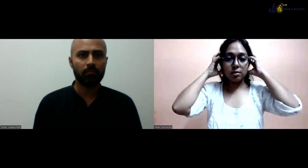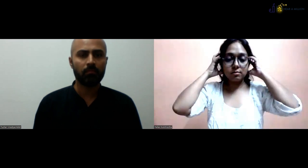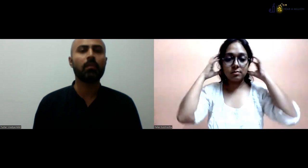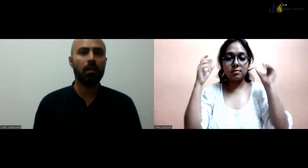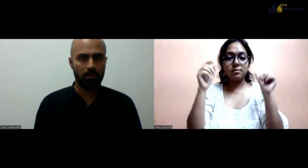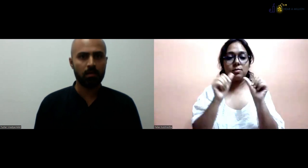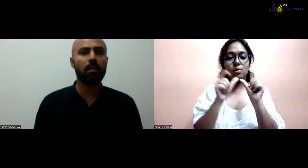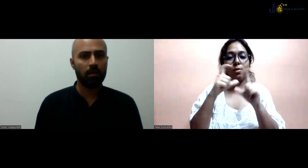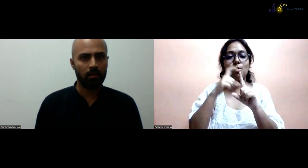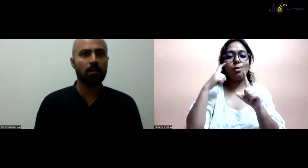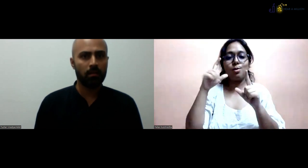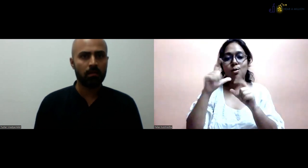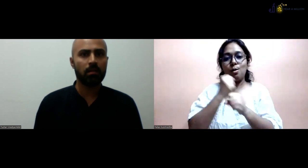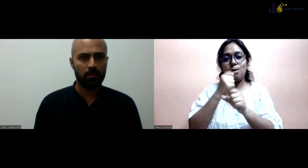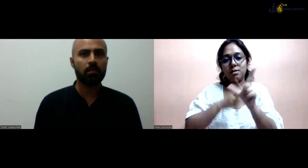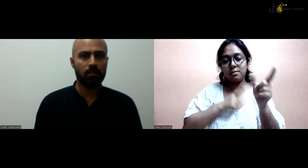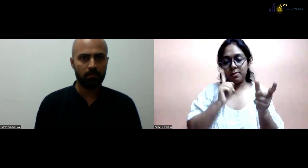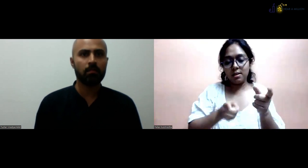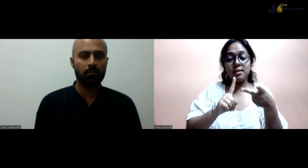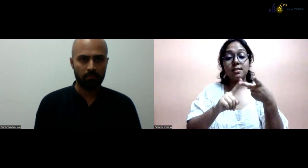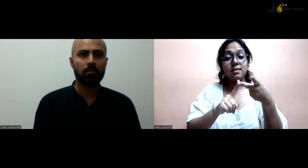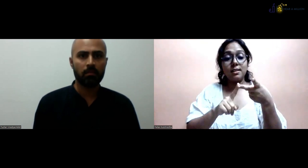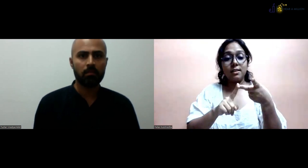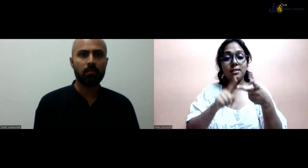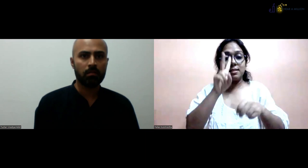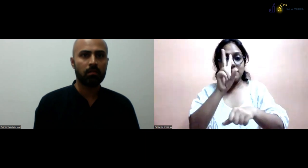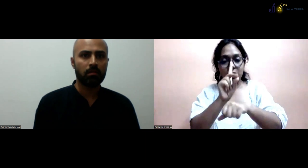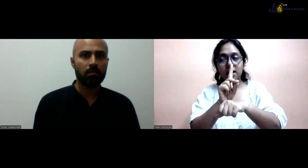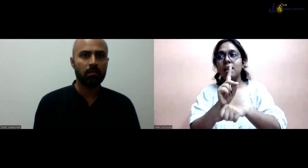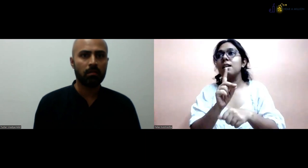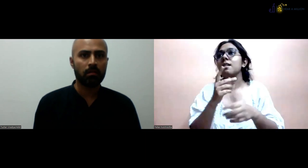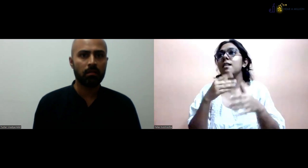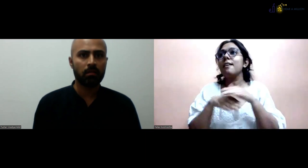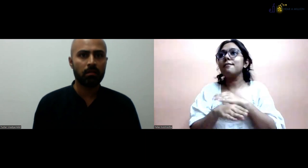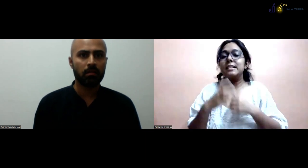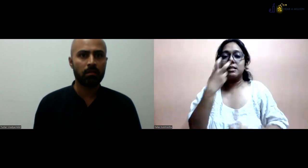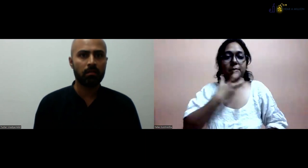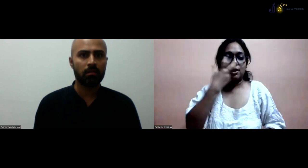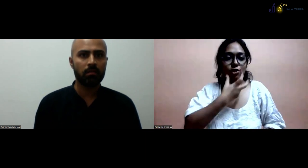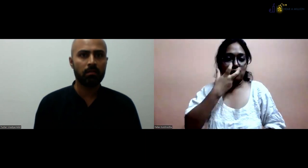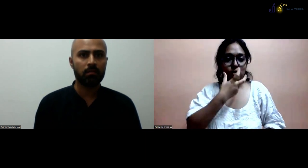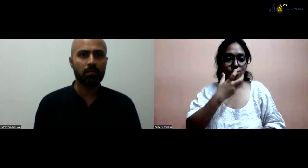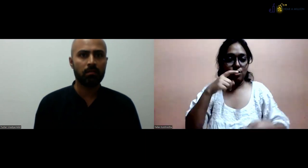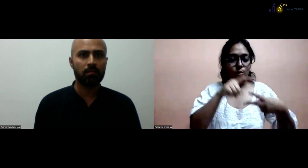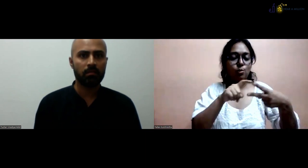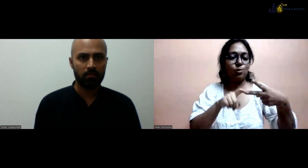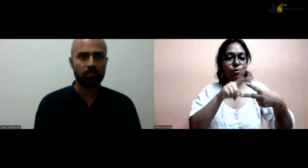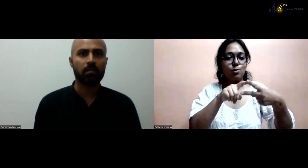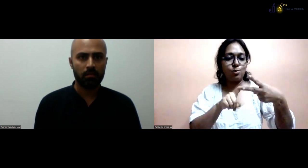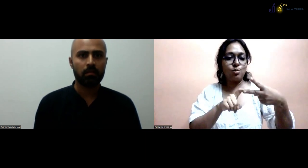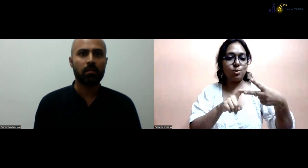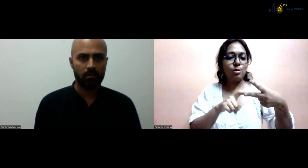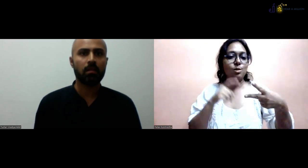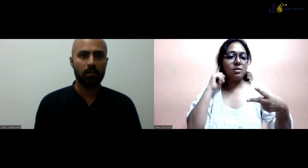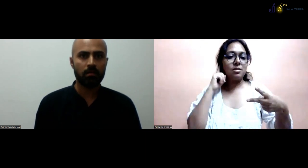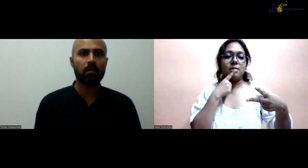scientific first semester. So, in first semester, we have a audiology subject and second, and also the